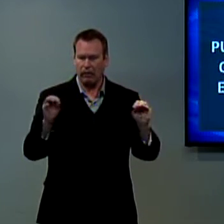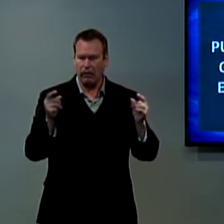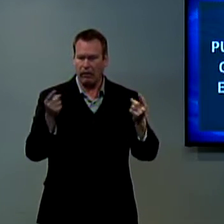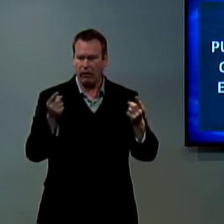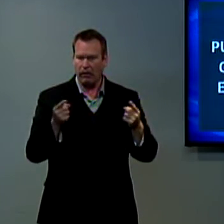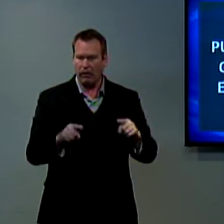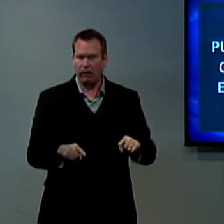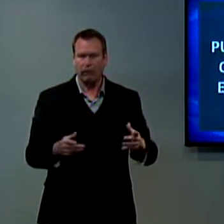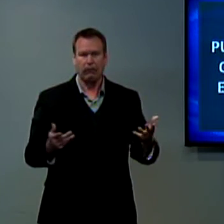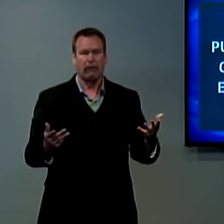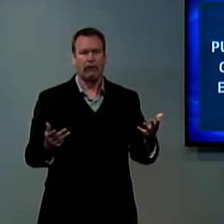and Jesus did not come.